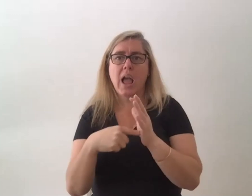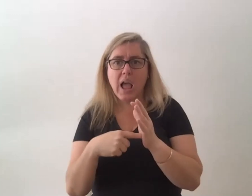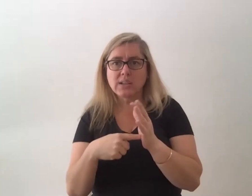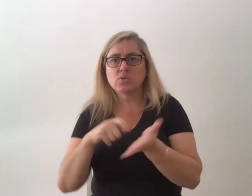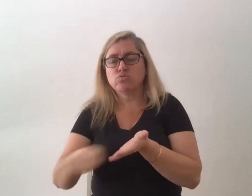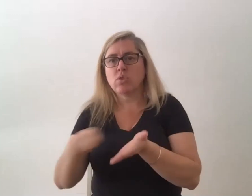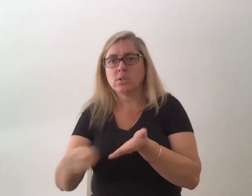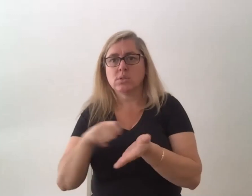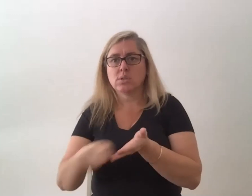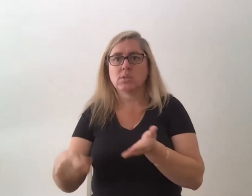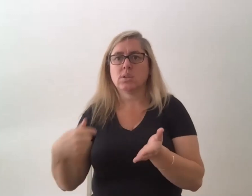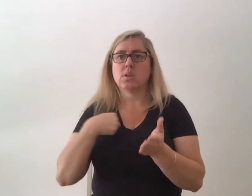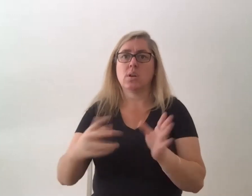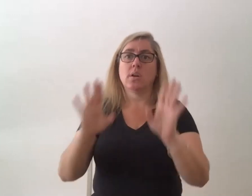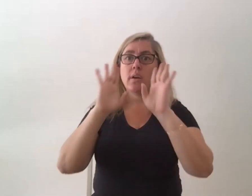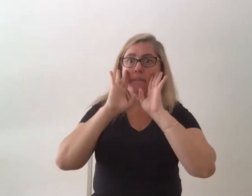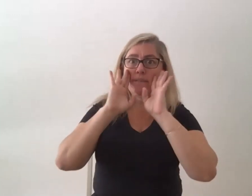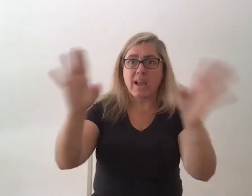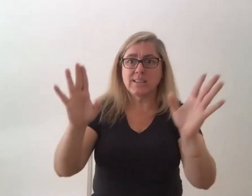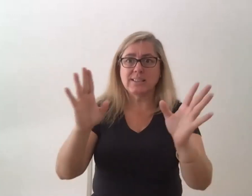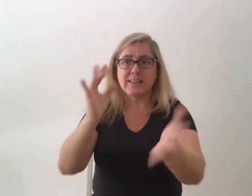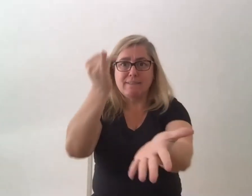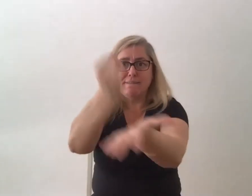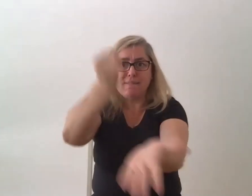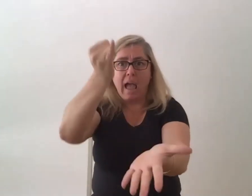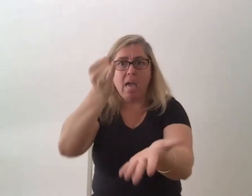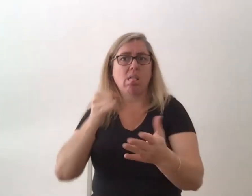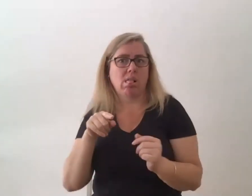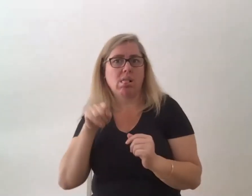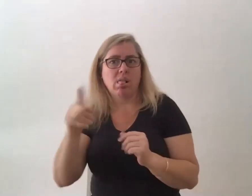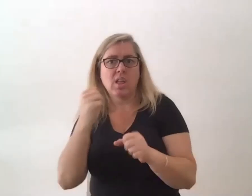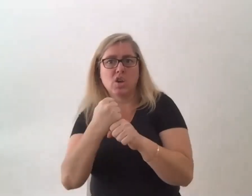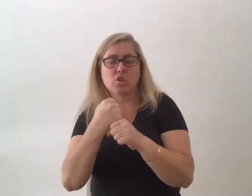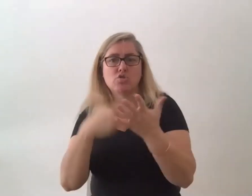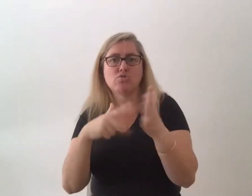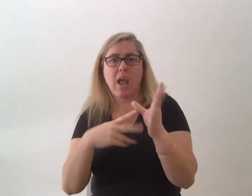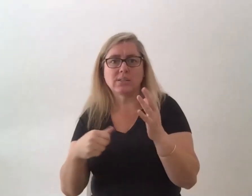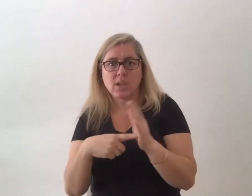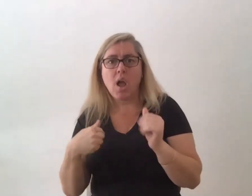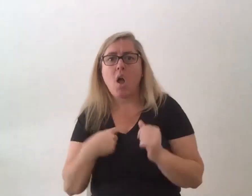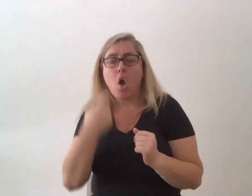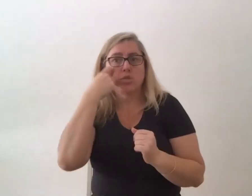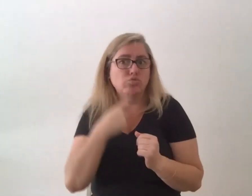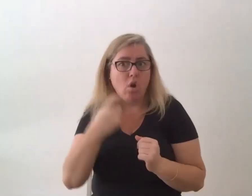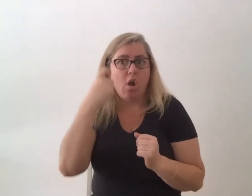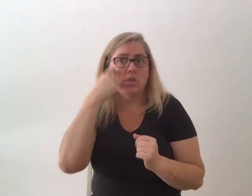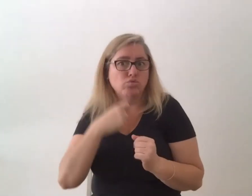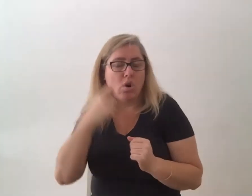fantastic failed grant writer i try and try and try and i never get one and then